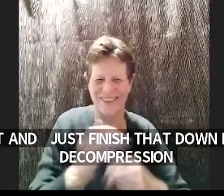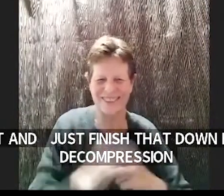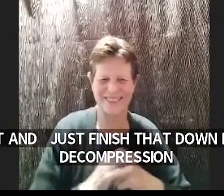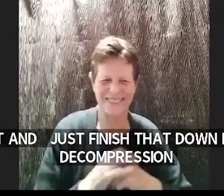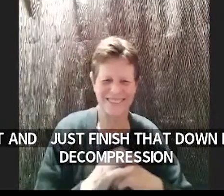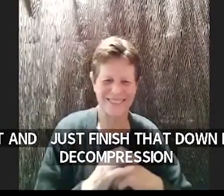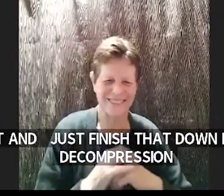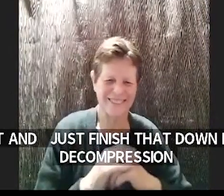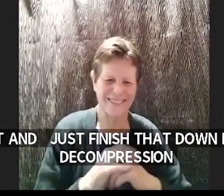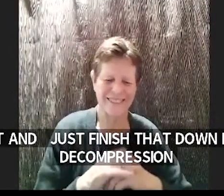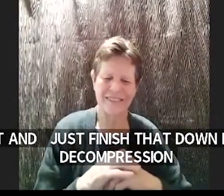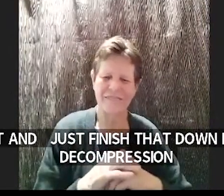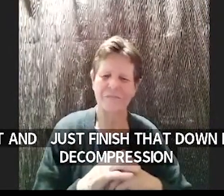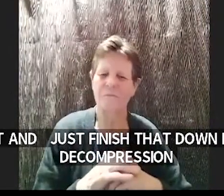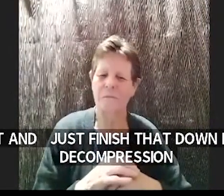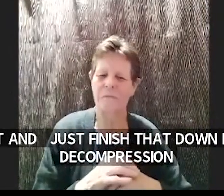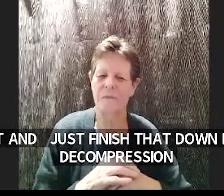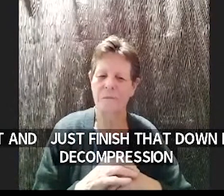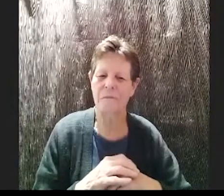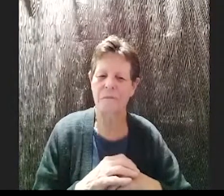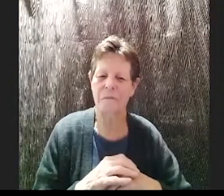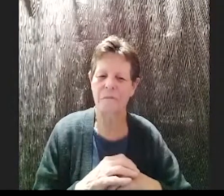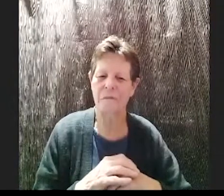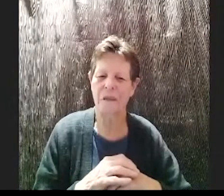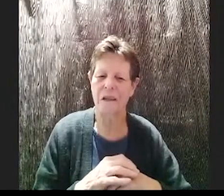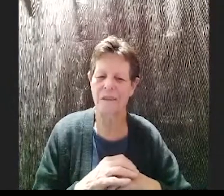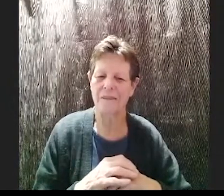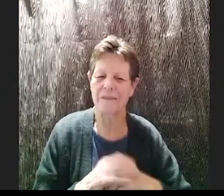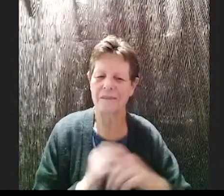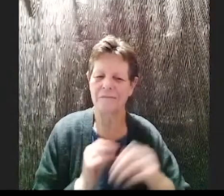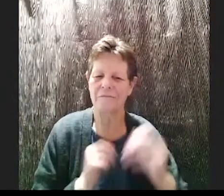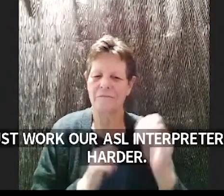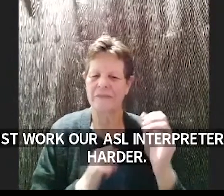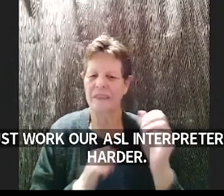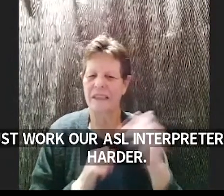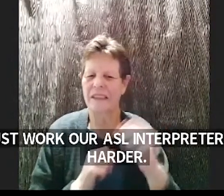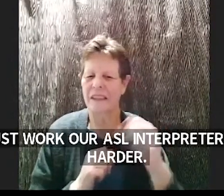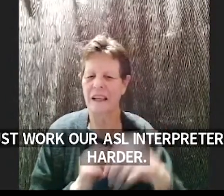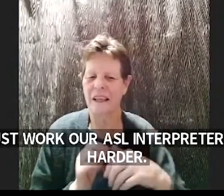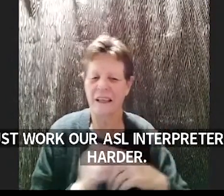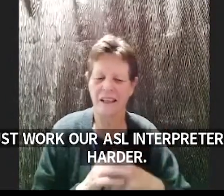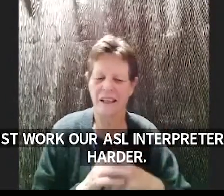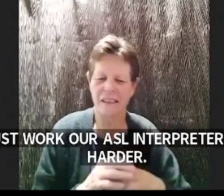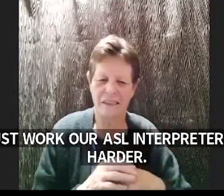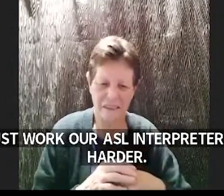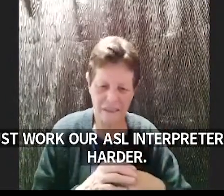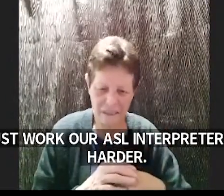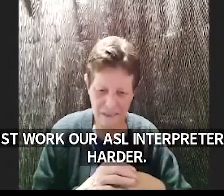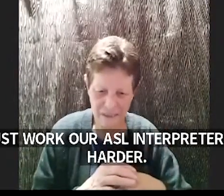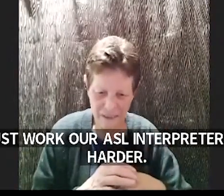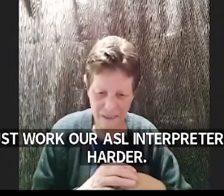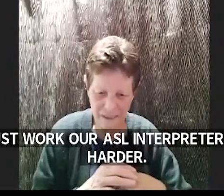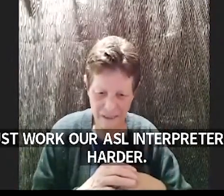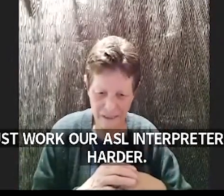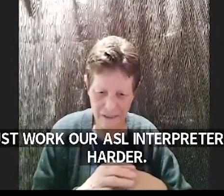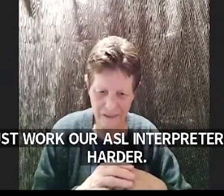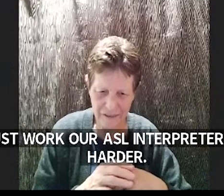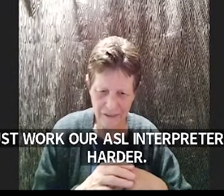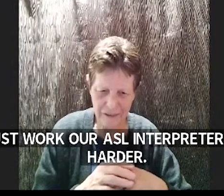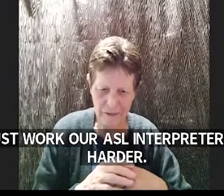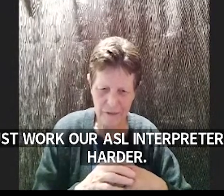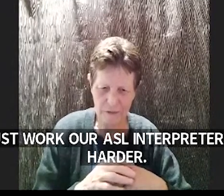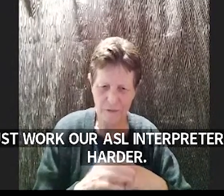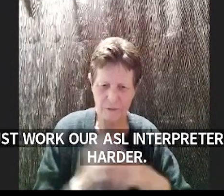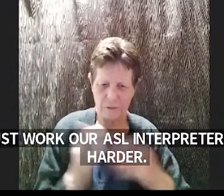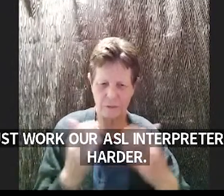yeah i am you know just wrapping it up i i didn't get to hear everything that garth had to say but i just you know every now and